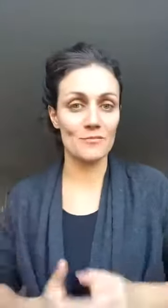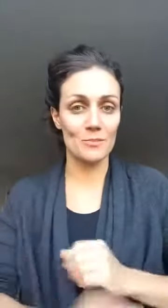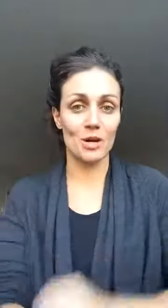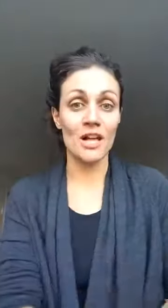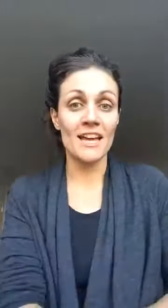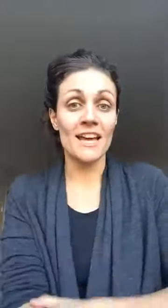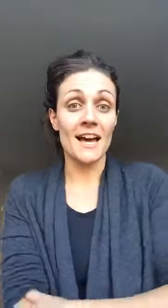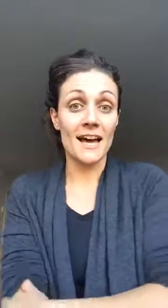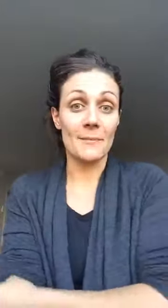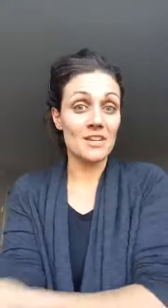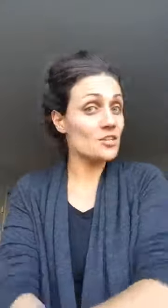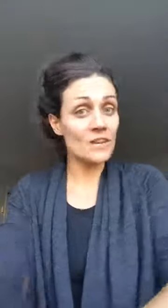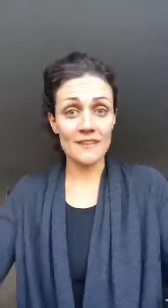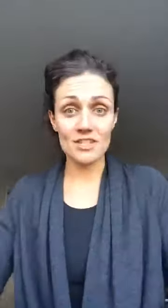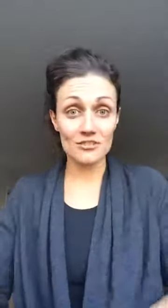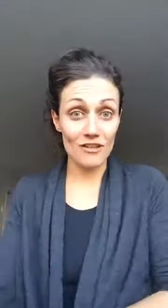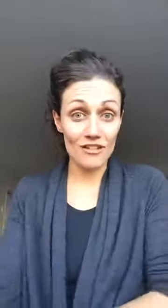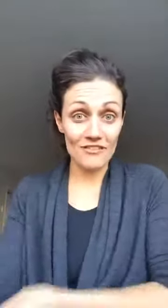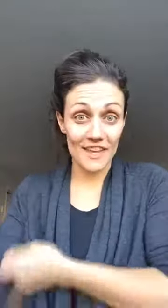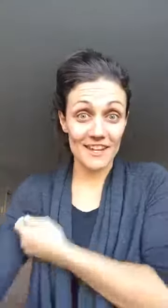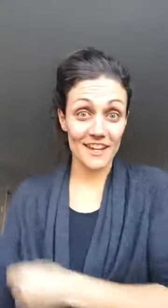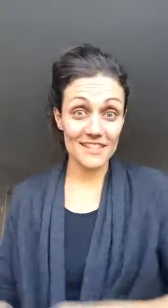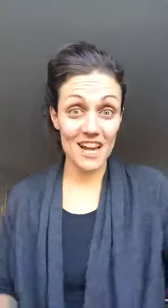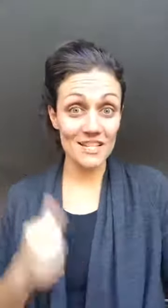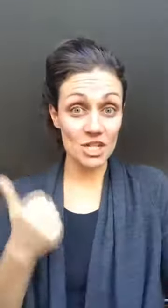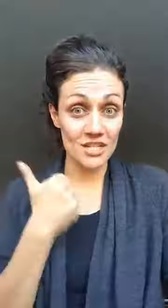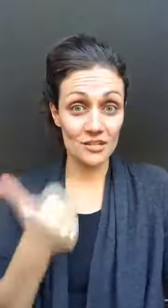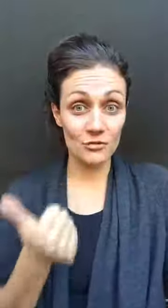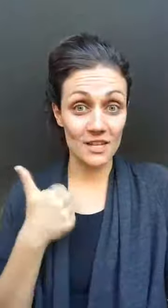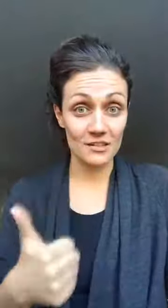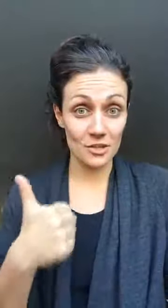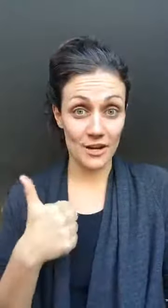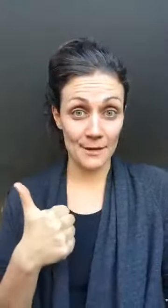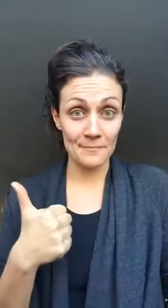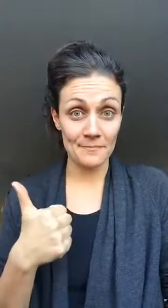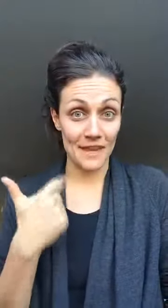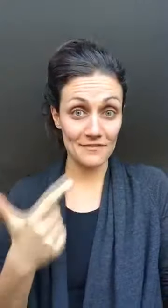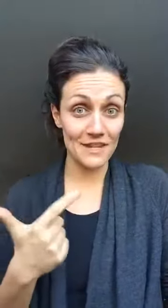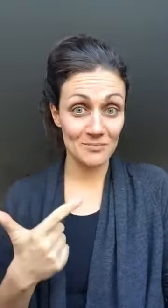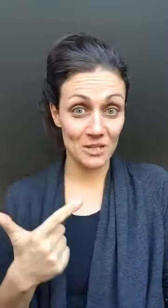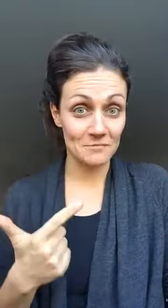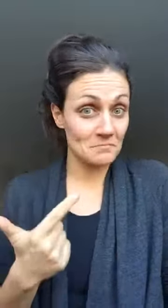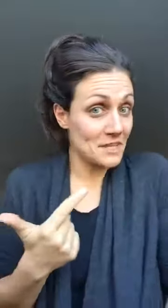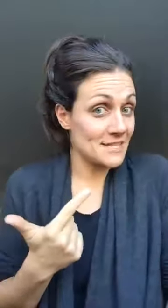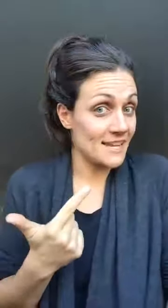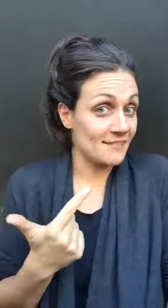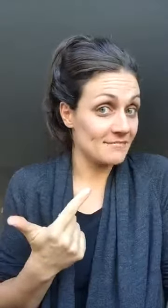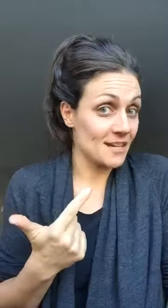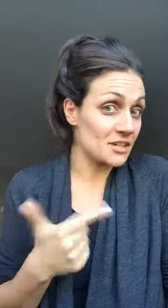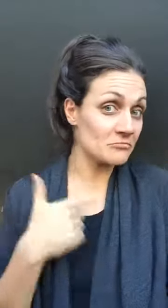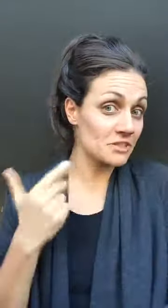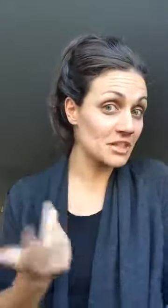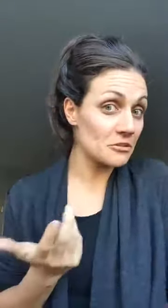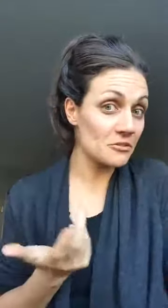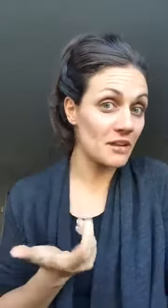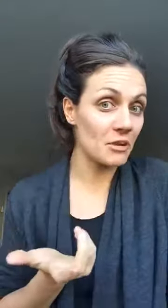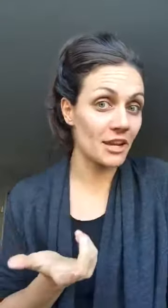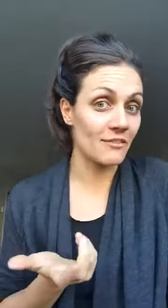people and you don't have to do all of it guys I just do Instagram and Facebook that's it I don't really go to a networking event